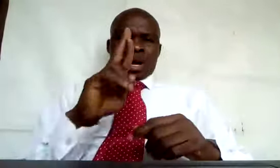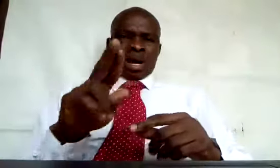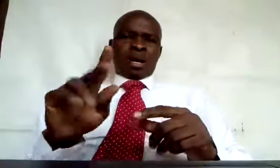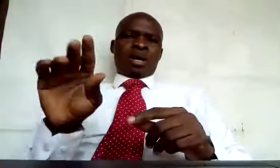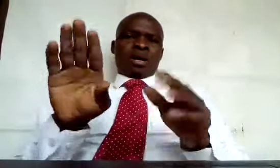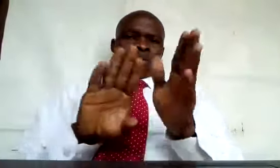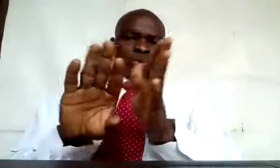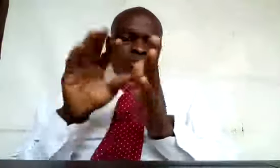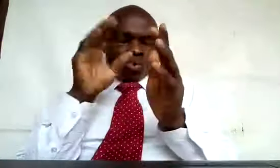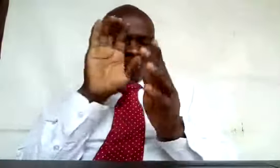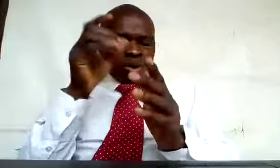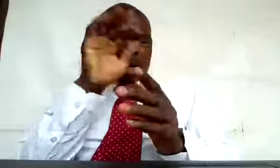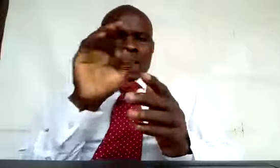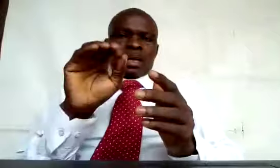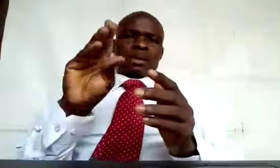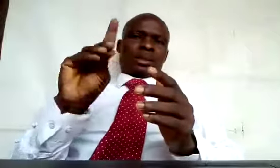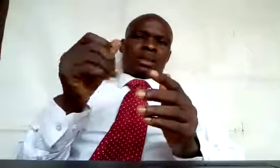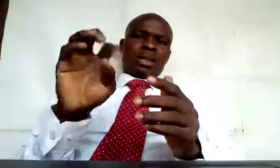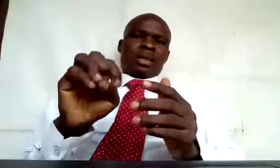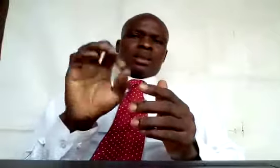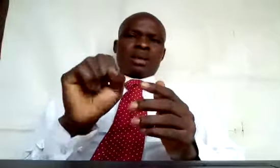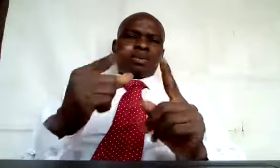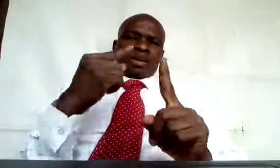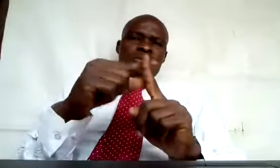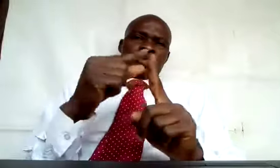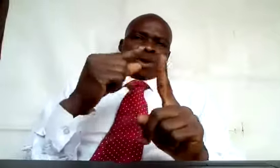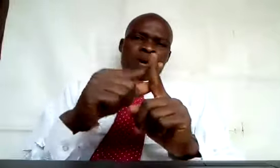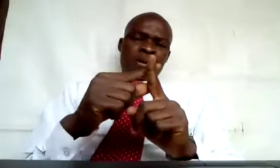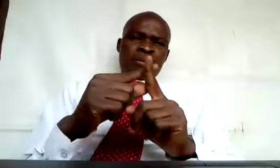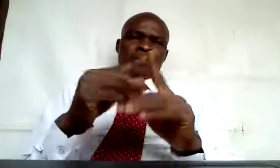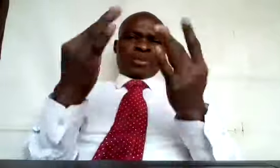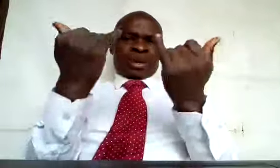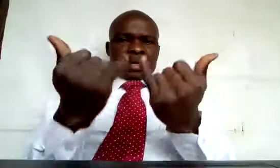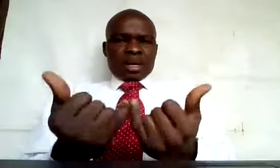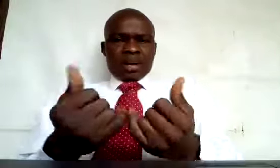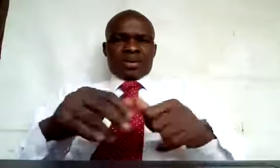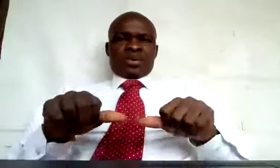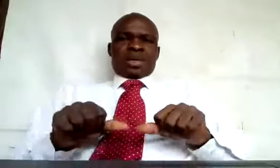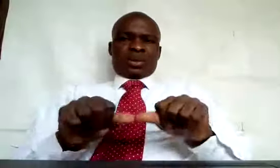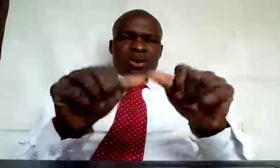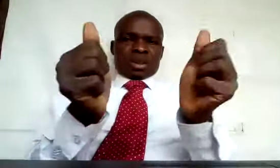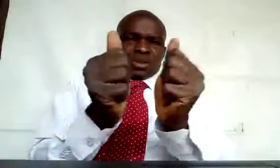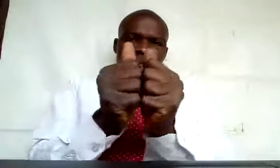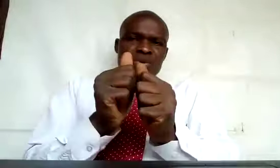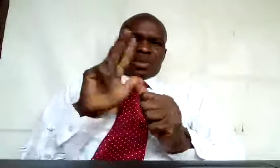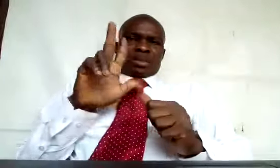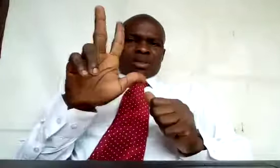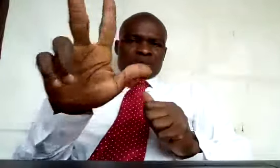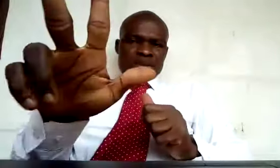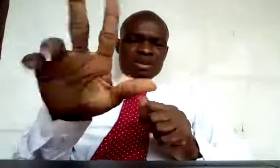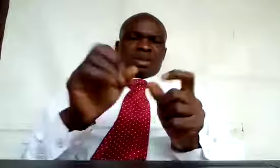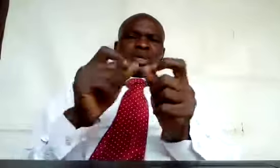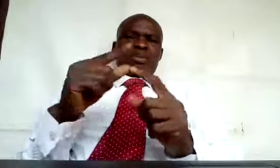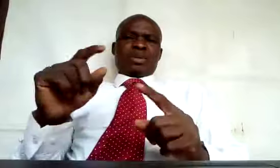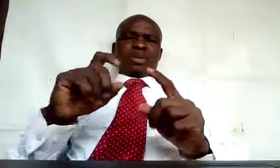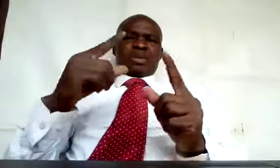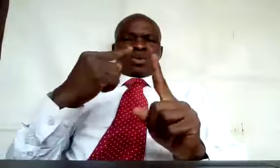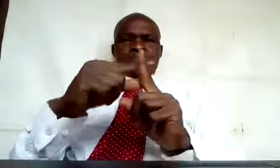words. Now, let's look at trisyllabic words. These are words with